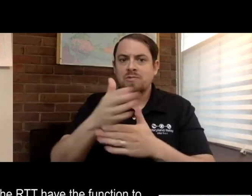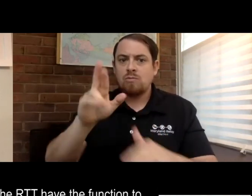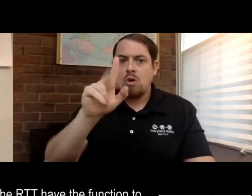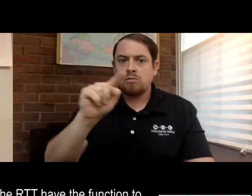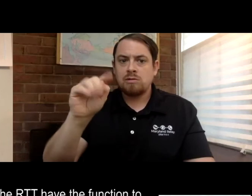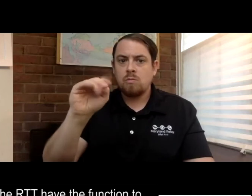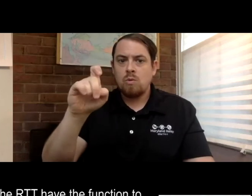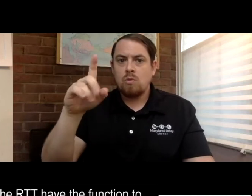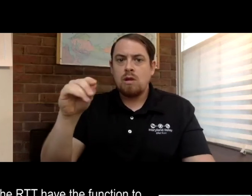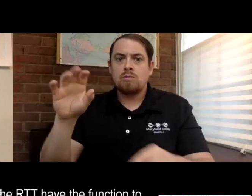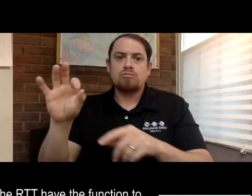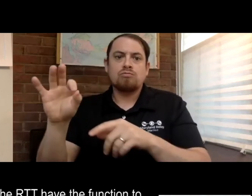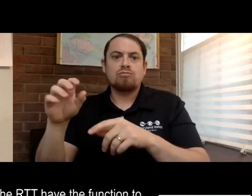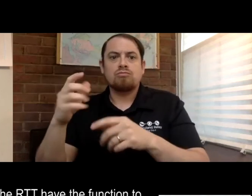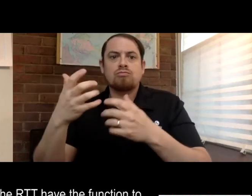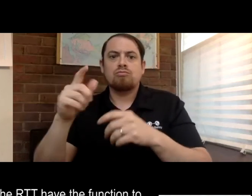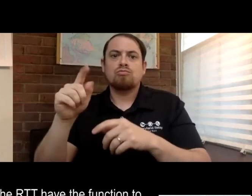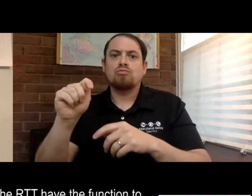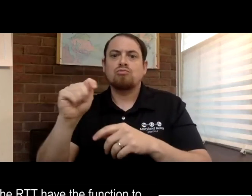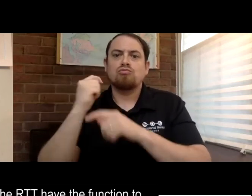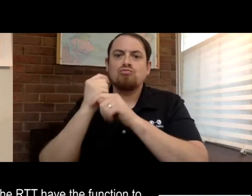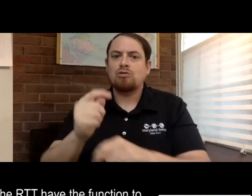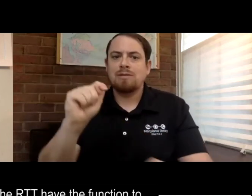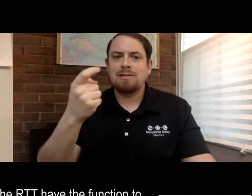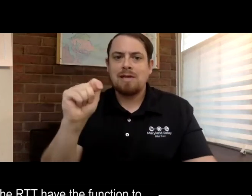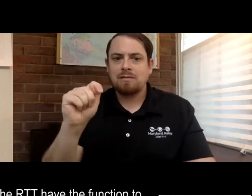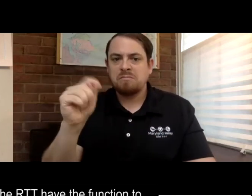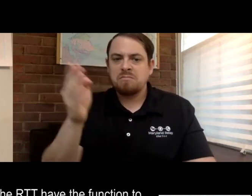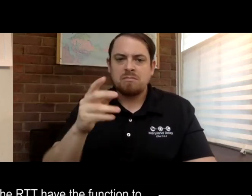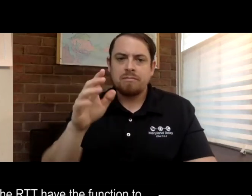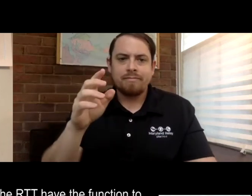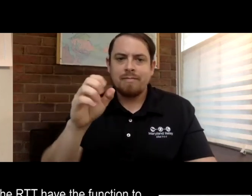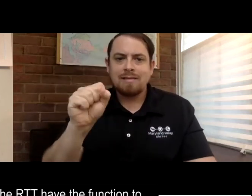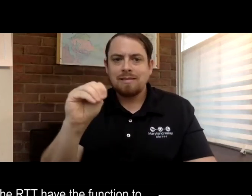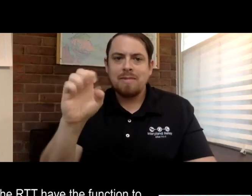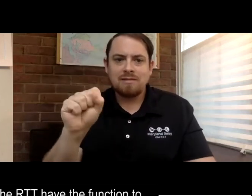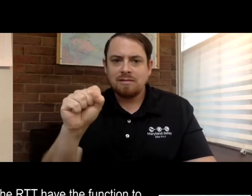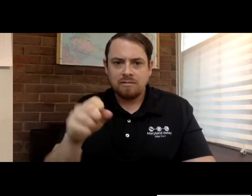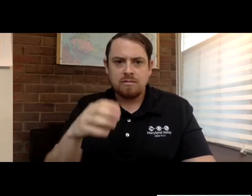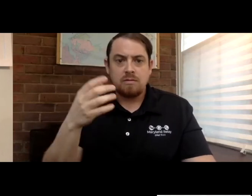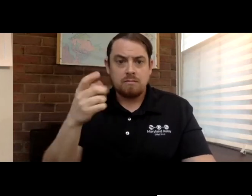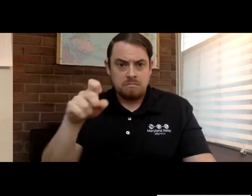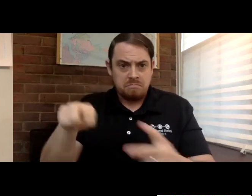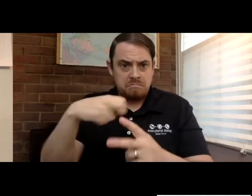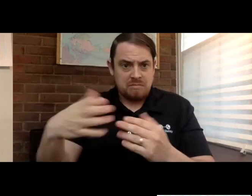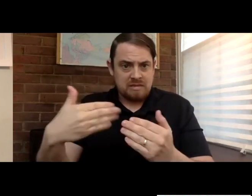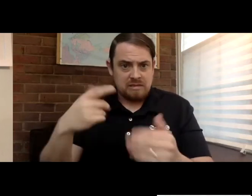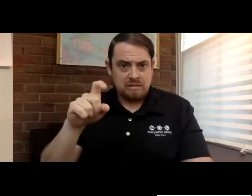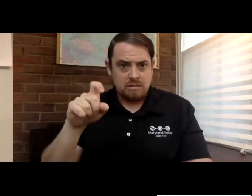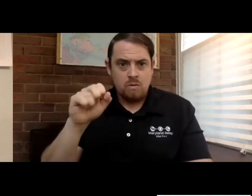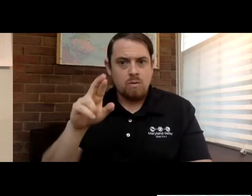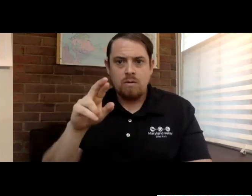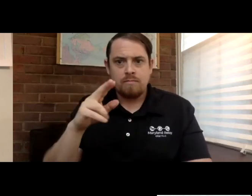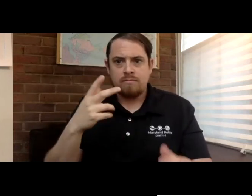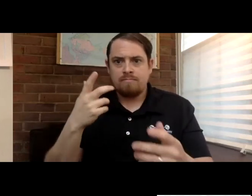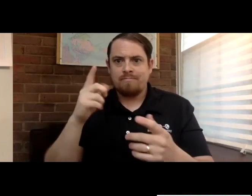have the function to easily transition between RTT and traditional texting? SMS texting, for lack of a better